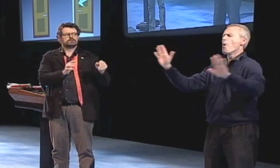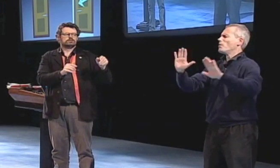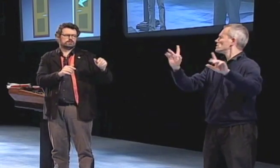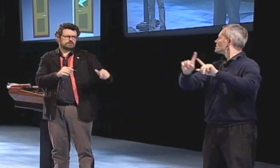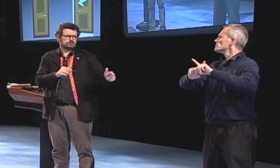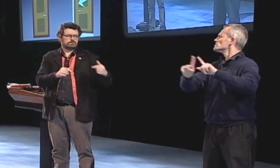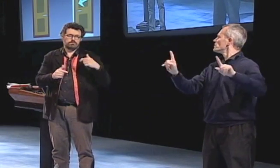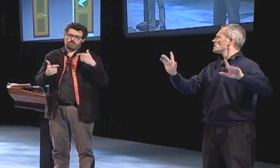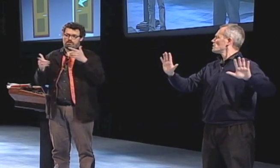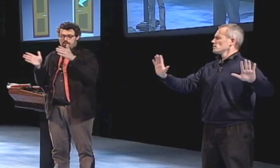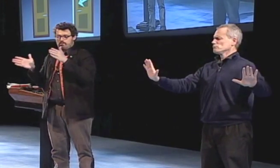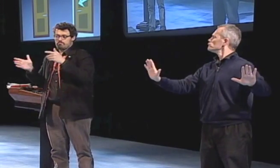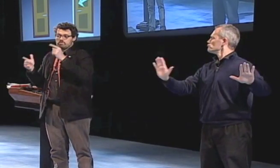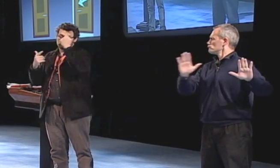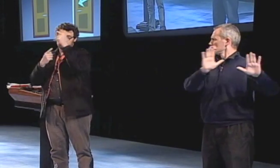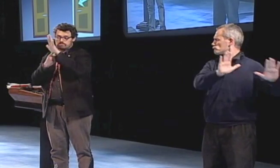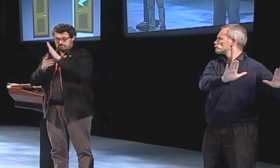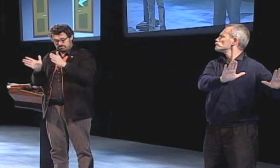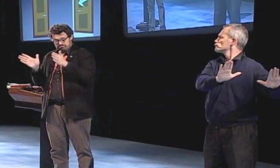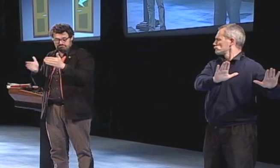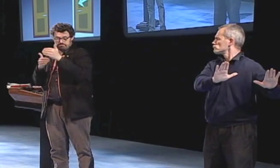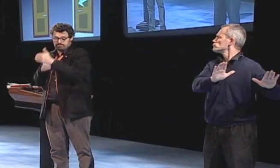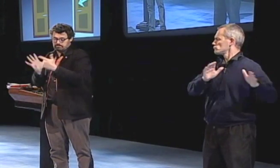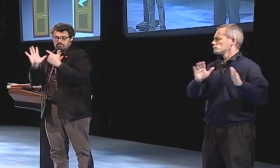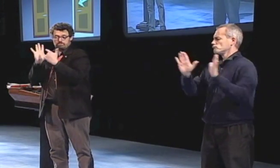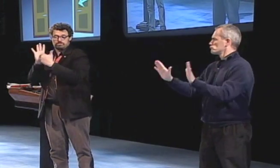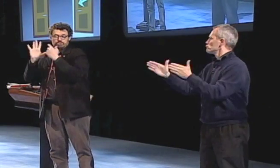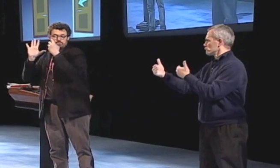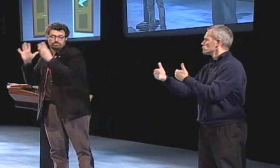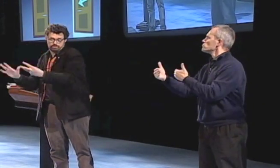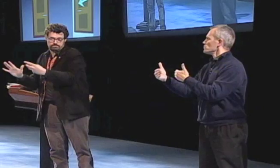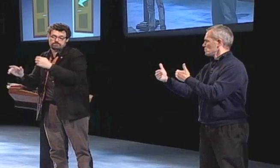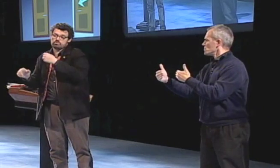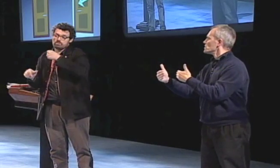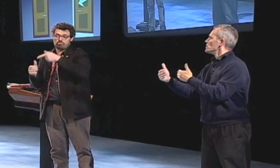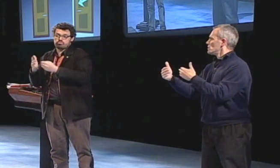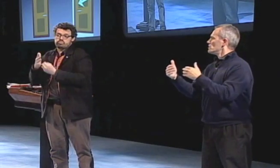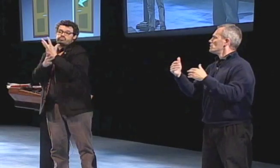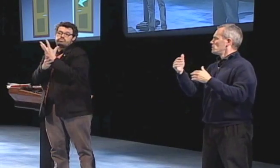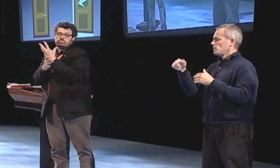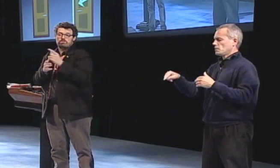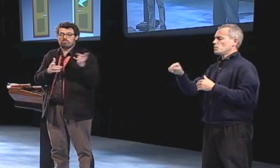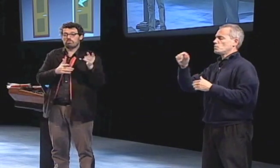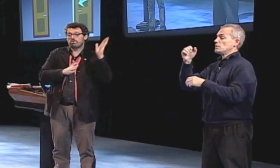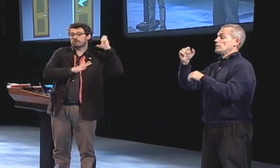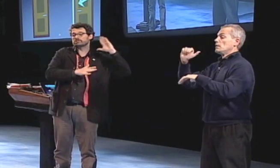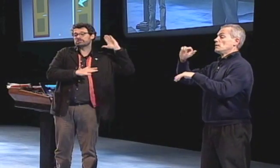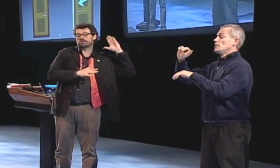one is not better or worse than another but they have different points of focus